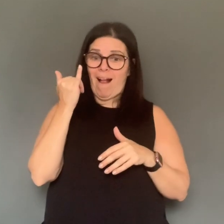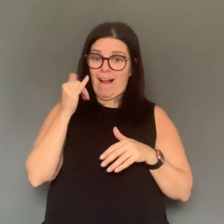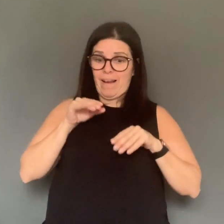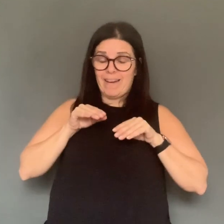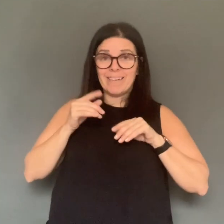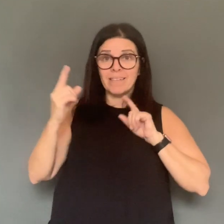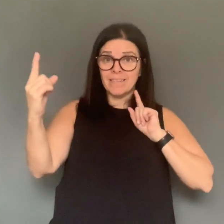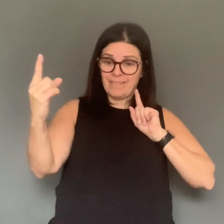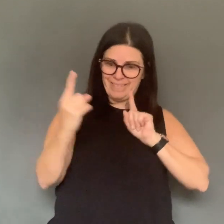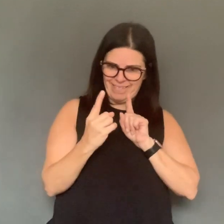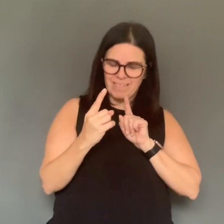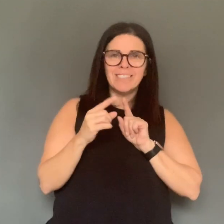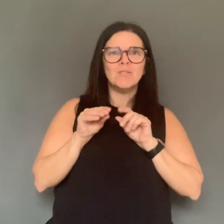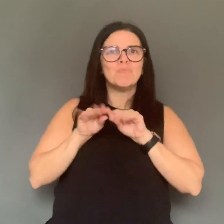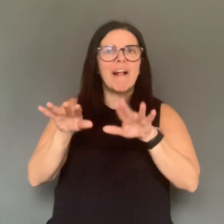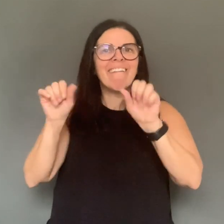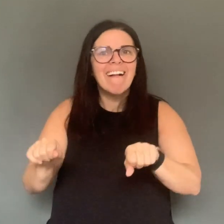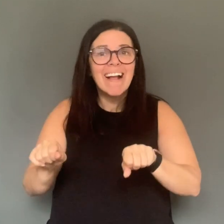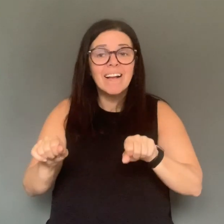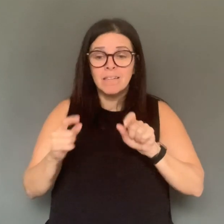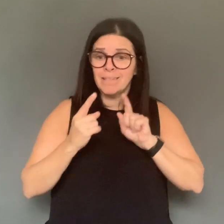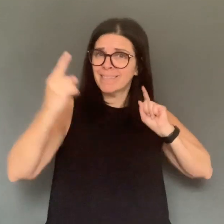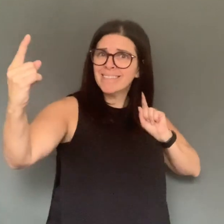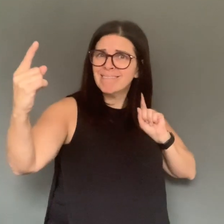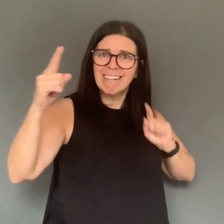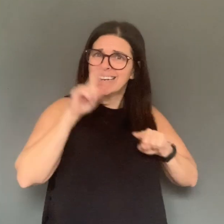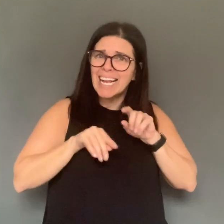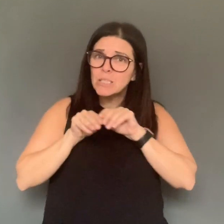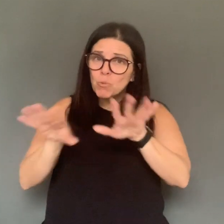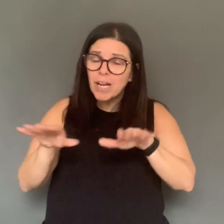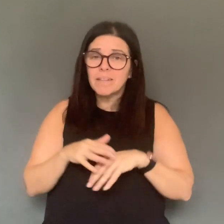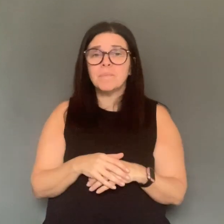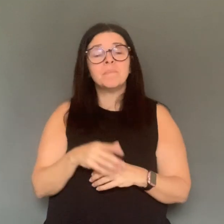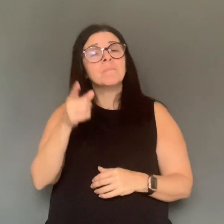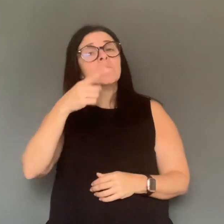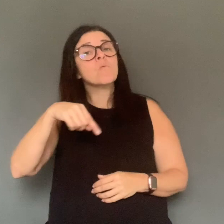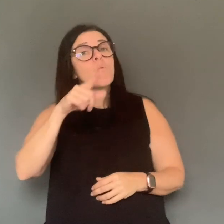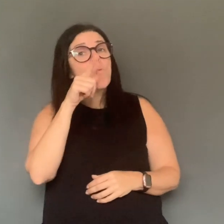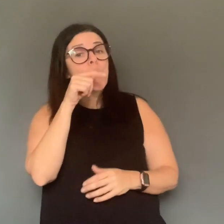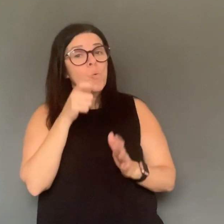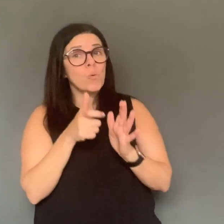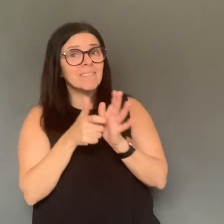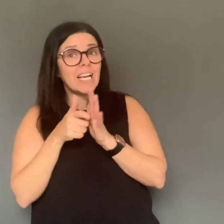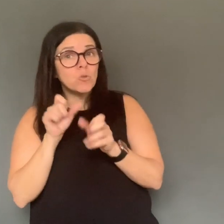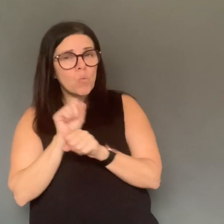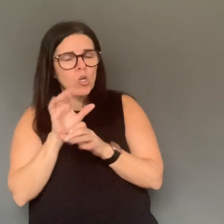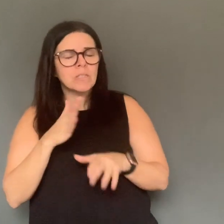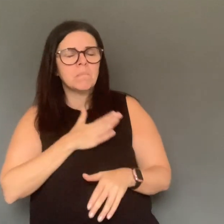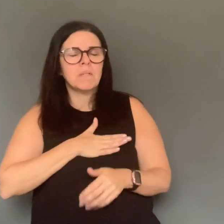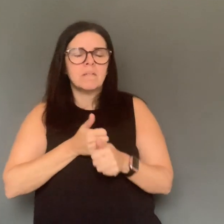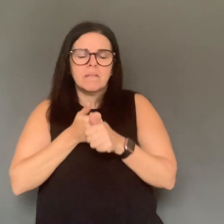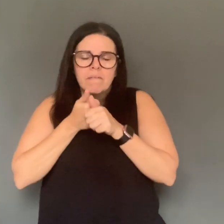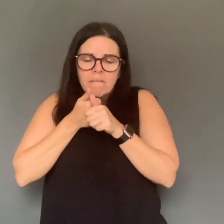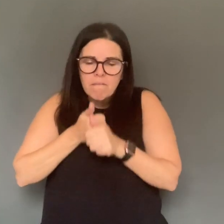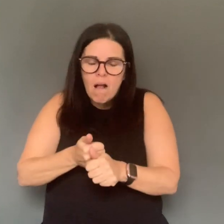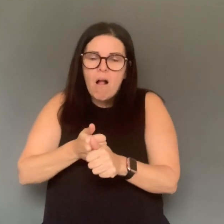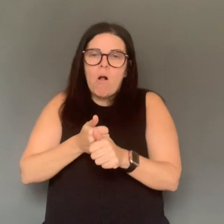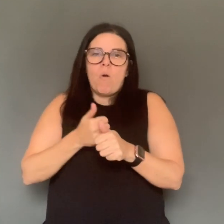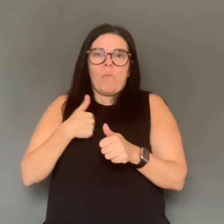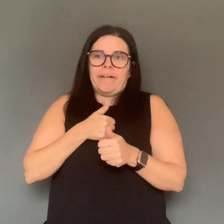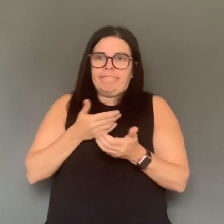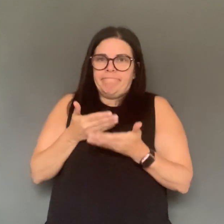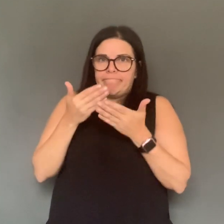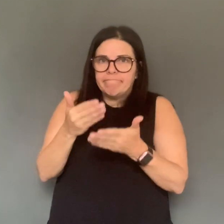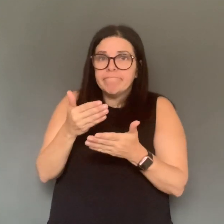please follow the guidance to work safely while still maintaining your two meters distance from everyone. Wash hands frequently